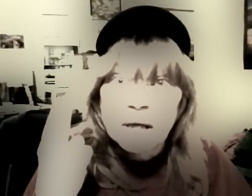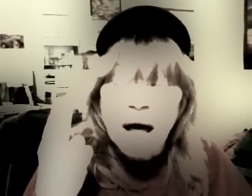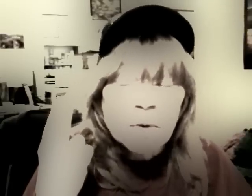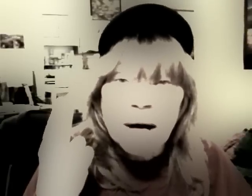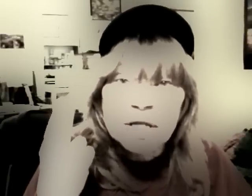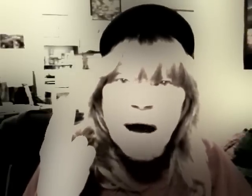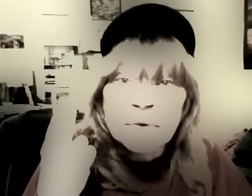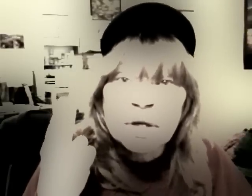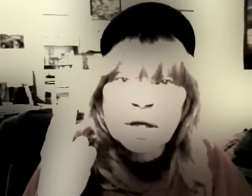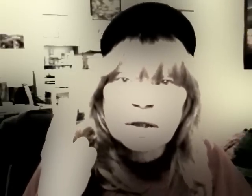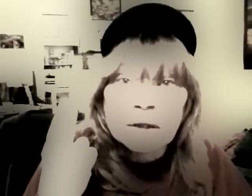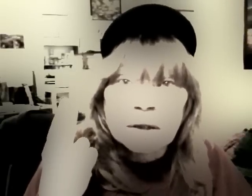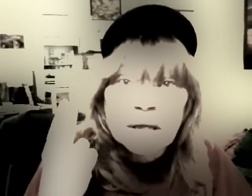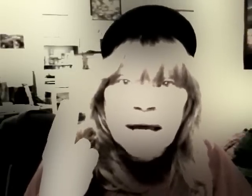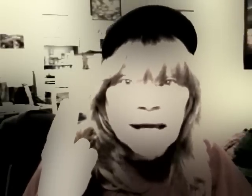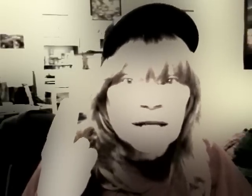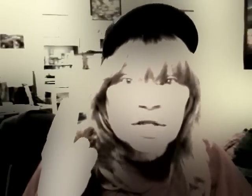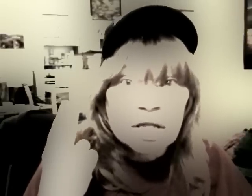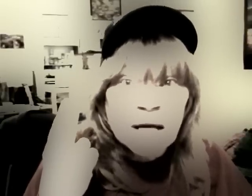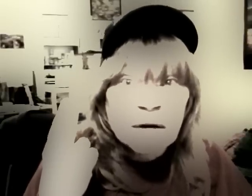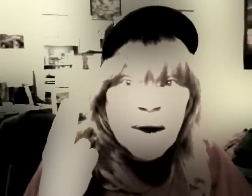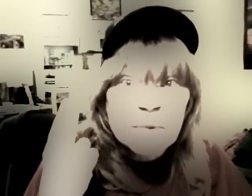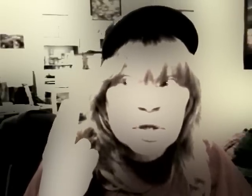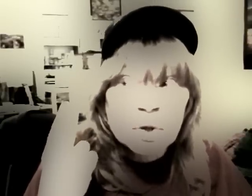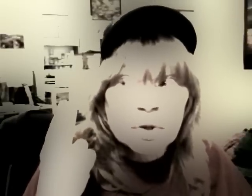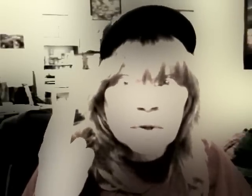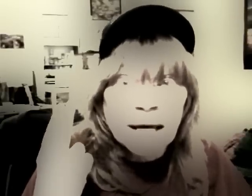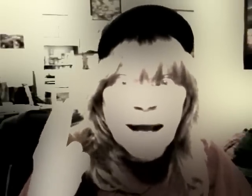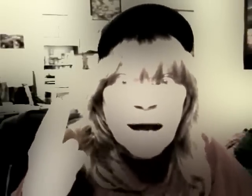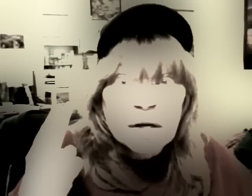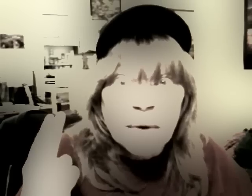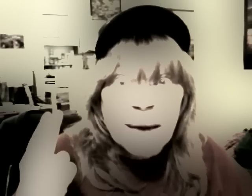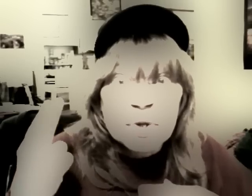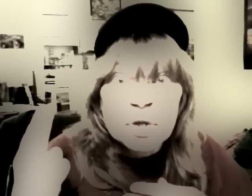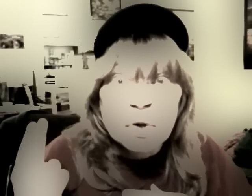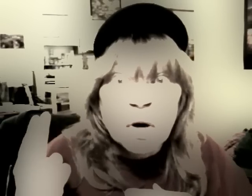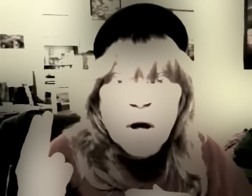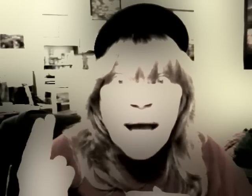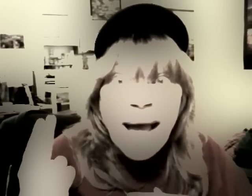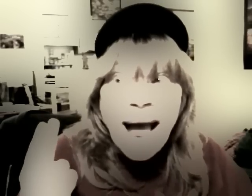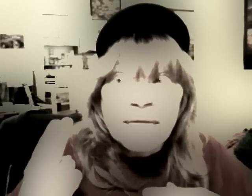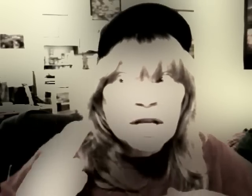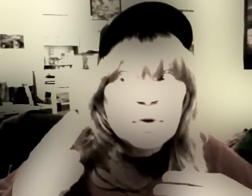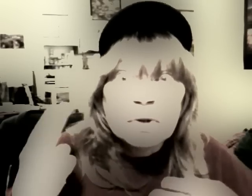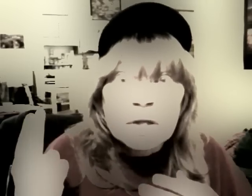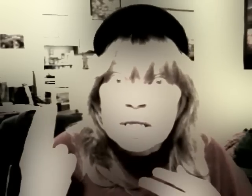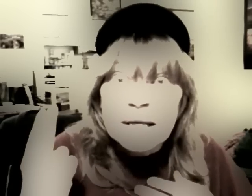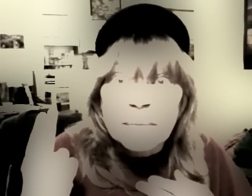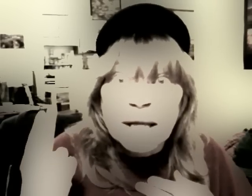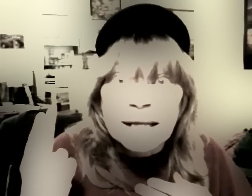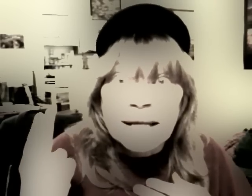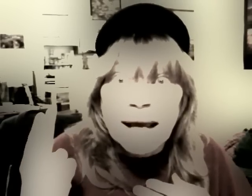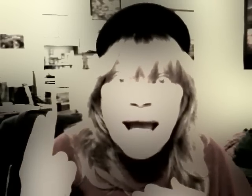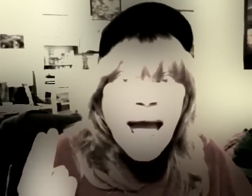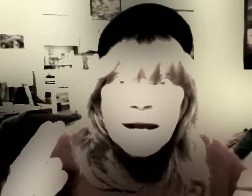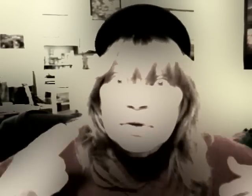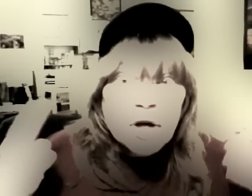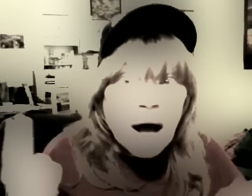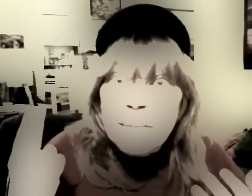Otherwise, how are you going to learn? It's just like grammar school. You get out of grammar school, and then you learn something that day. And you talk about